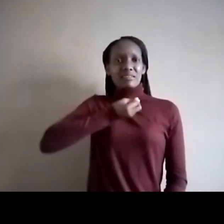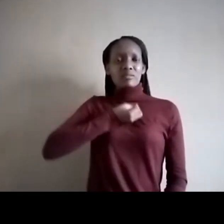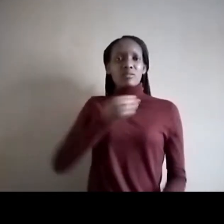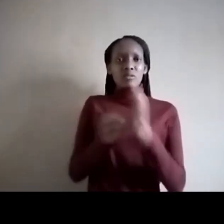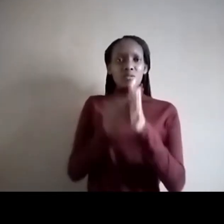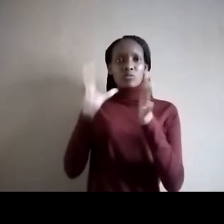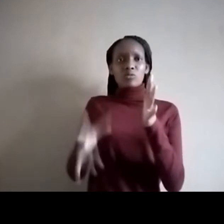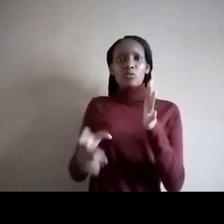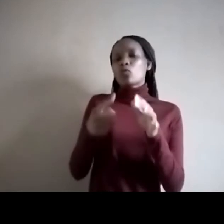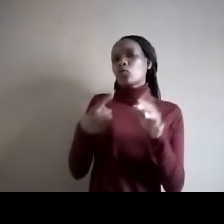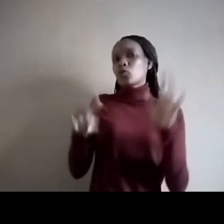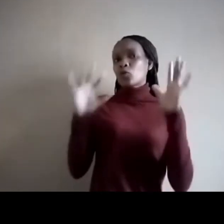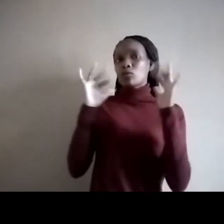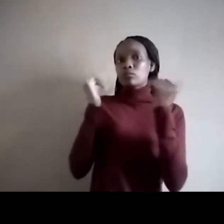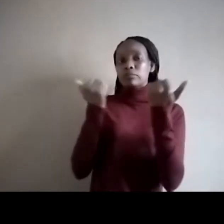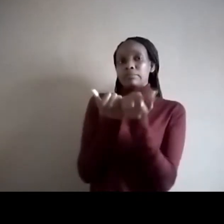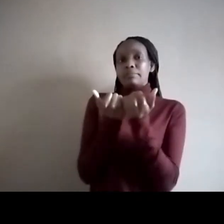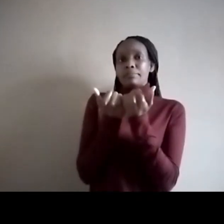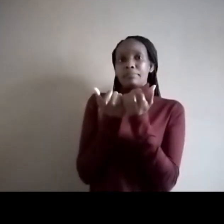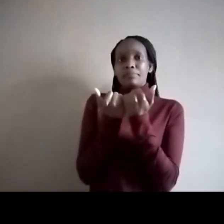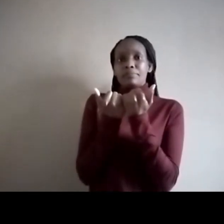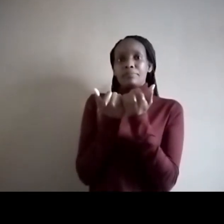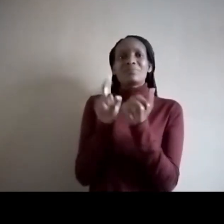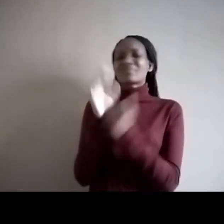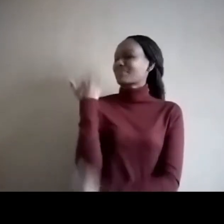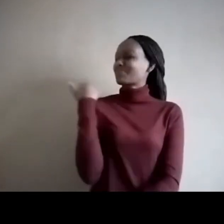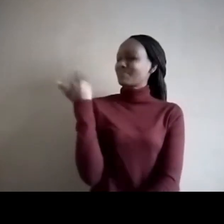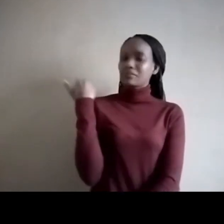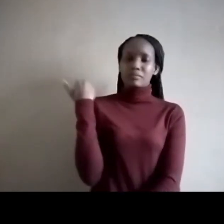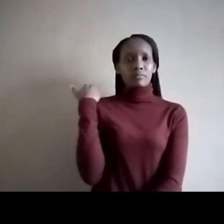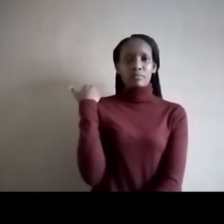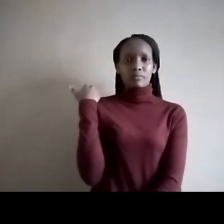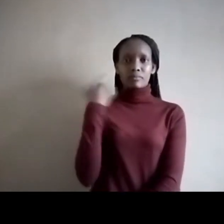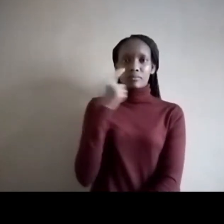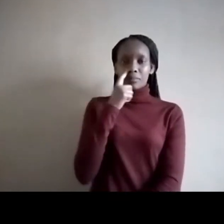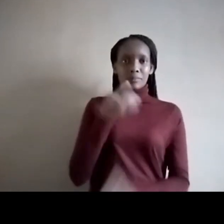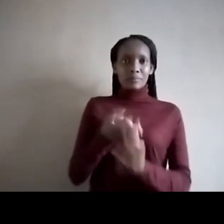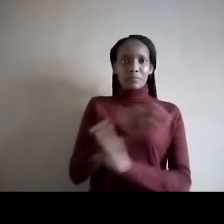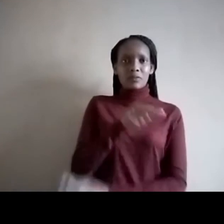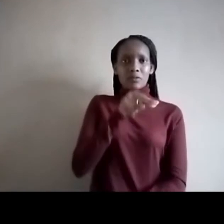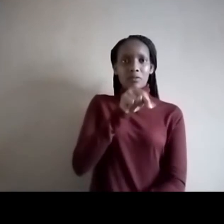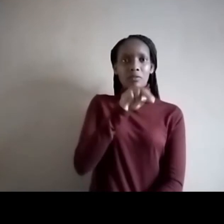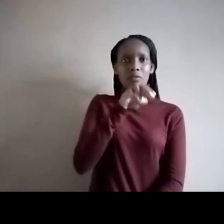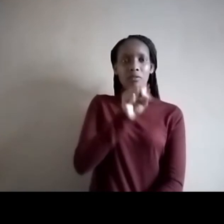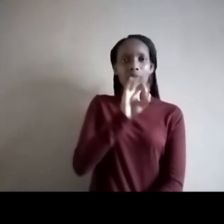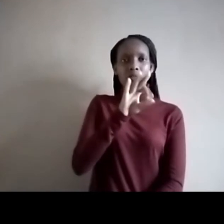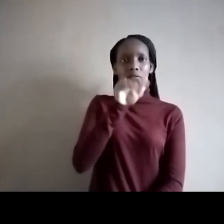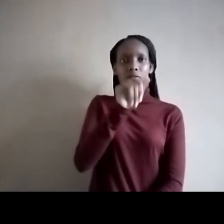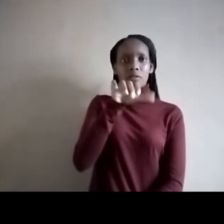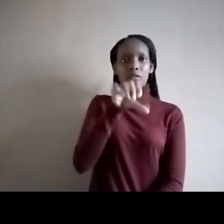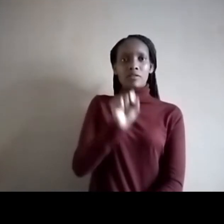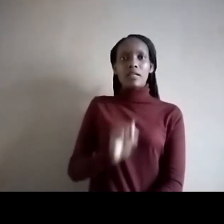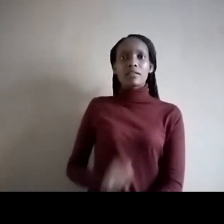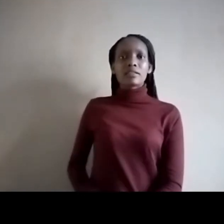bursary from Hexacone Trust. This was a long time ago, before your NS basis. And this child kept on just